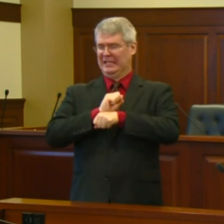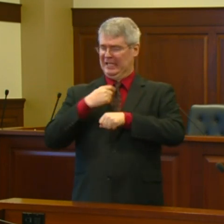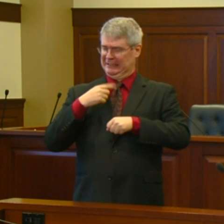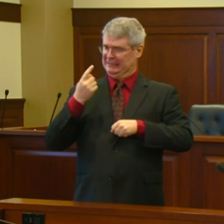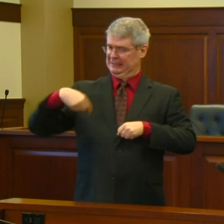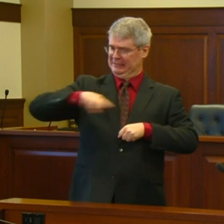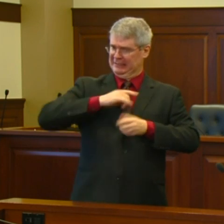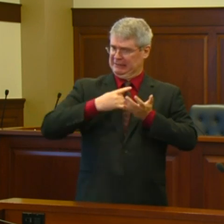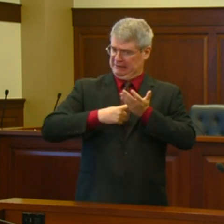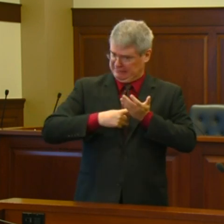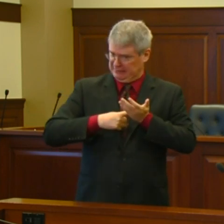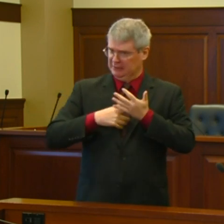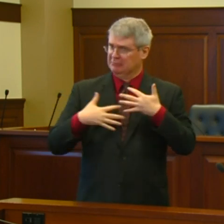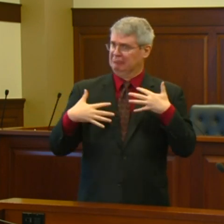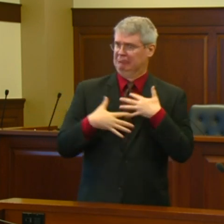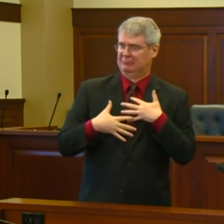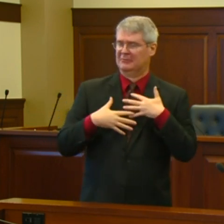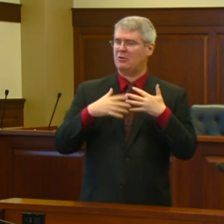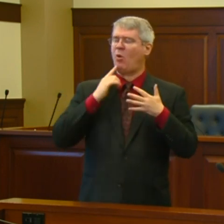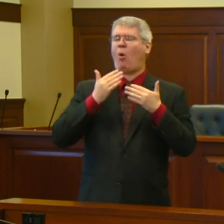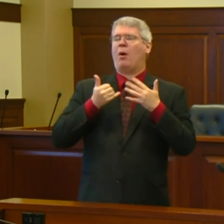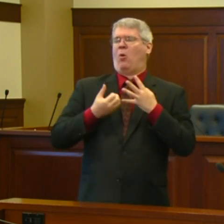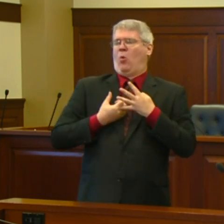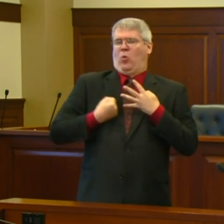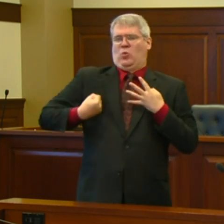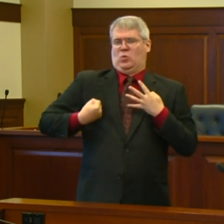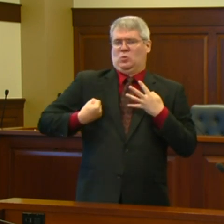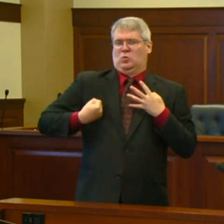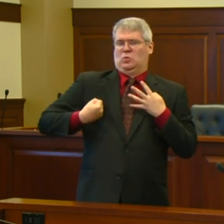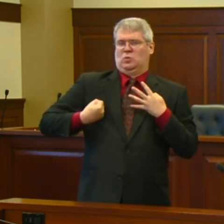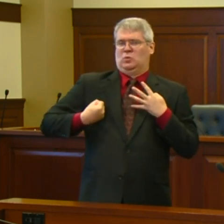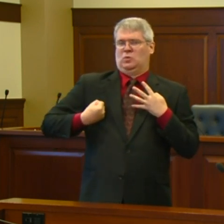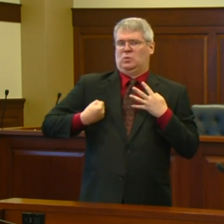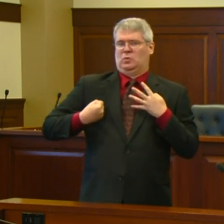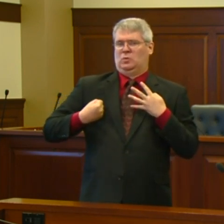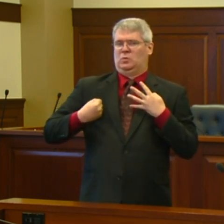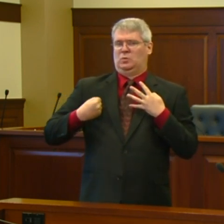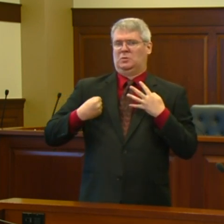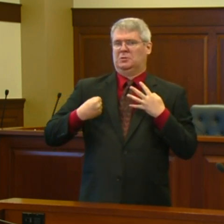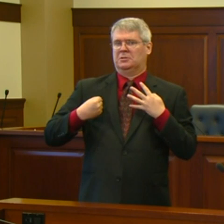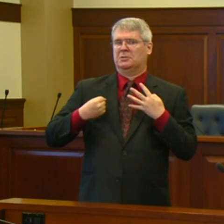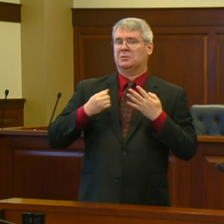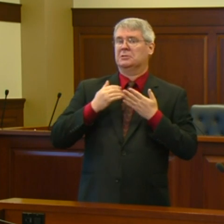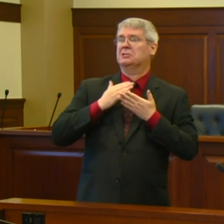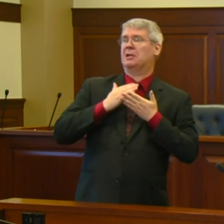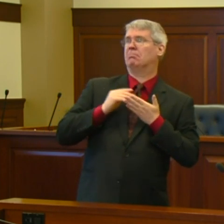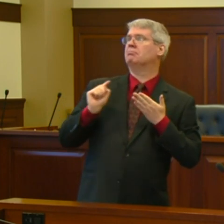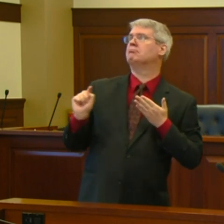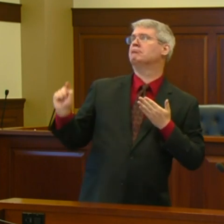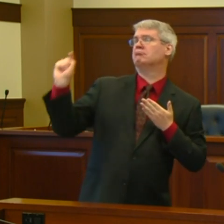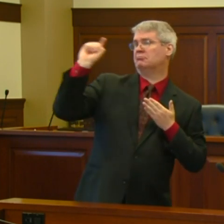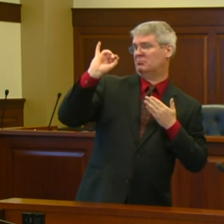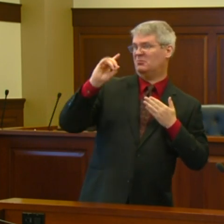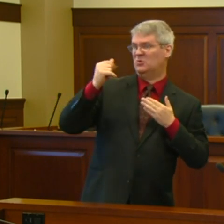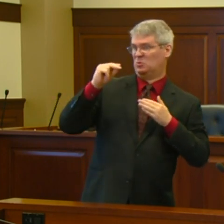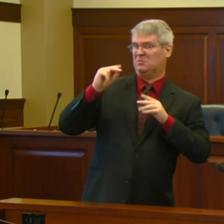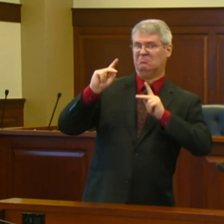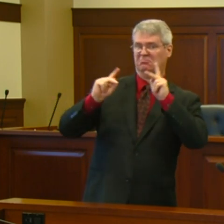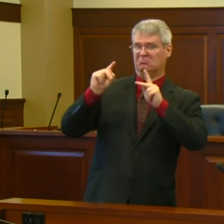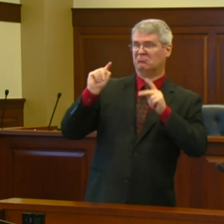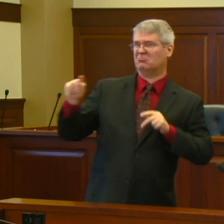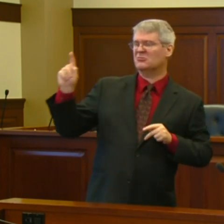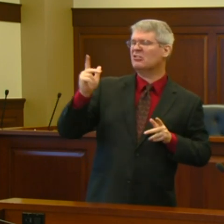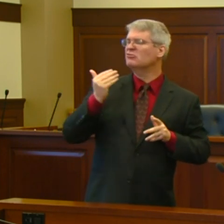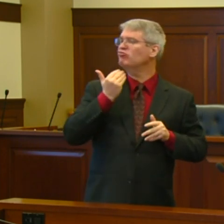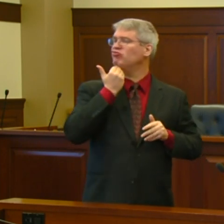still some in Idaho who are not practicing measures to keep themselves and others safe. Even if